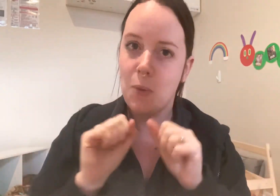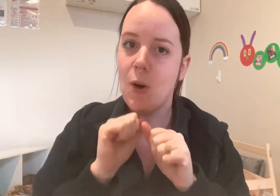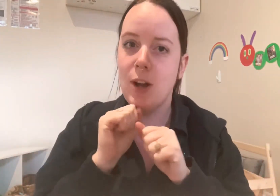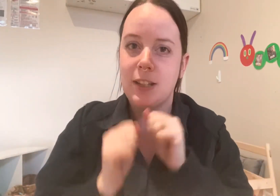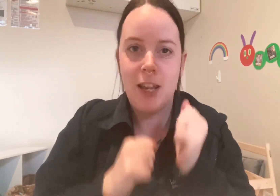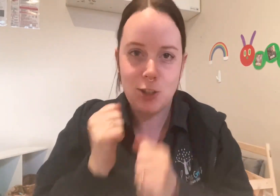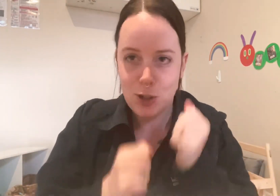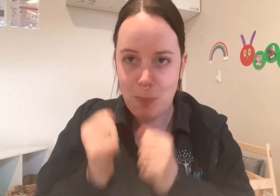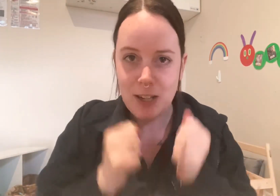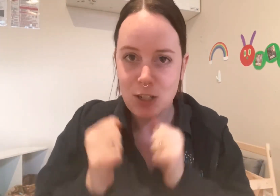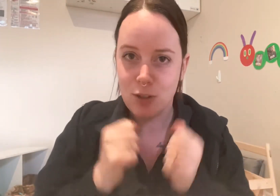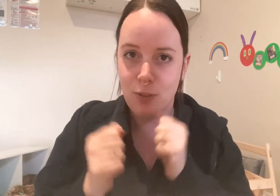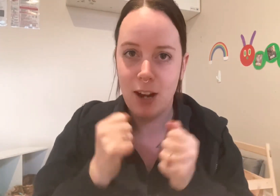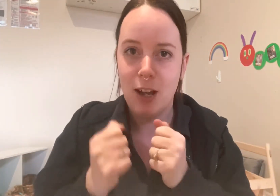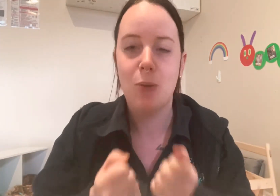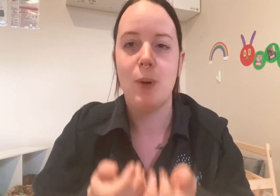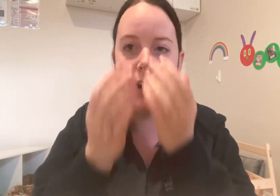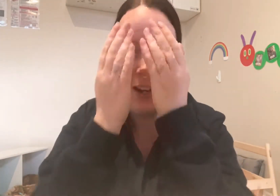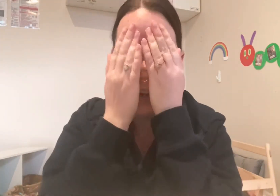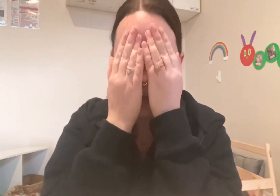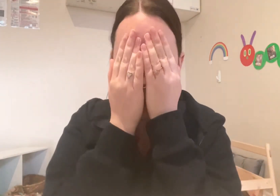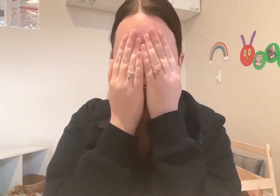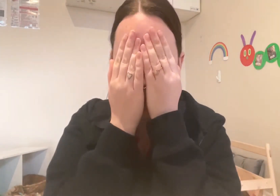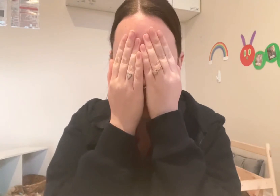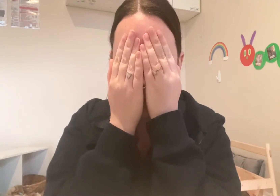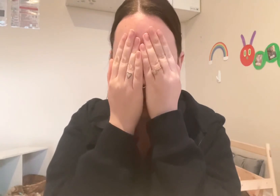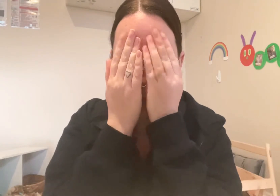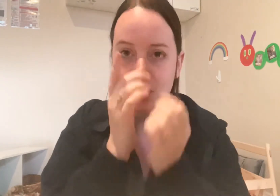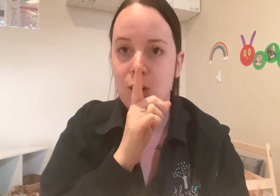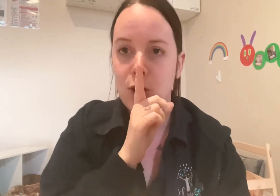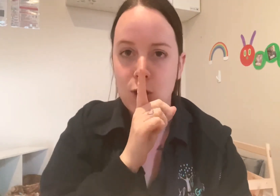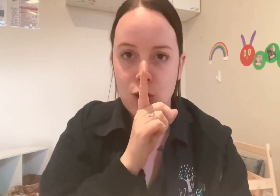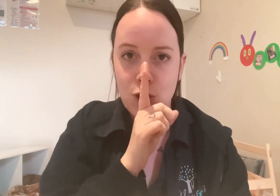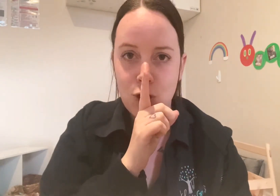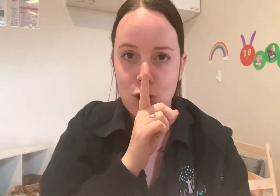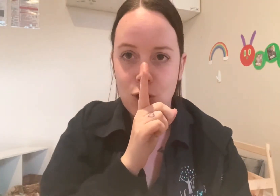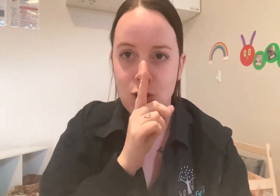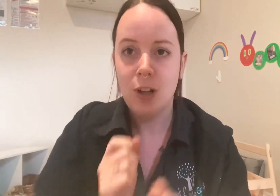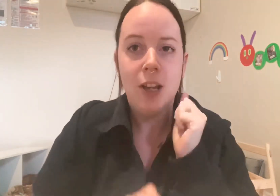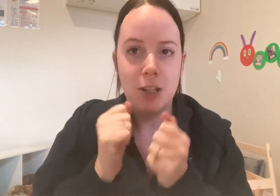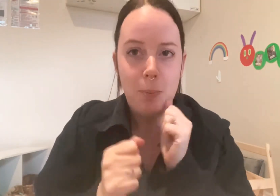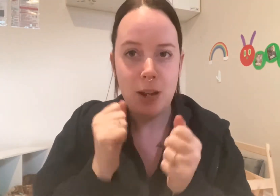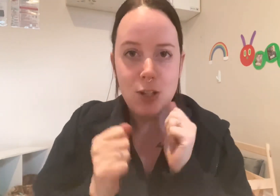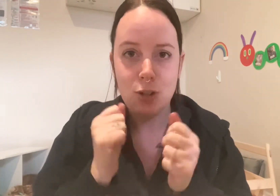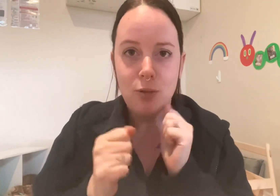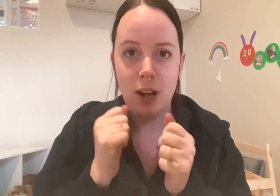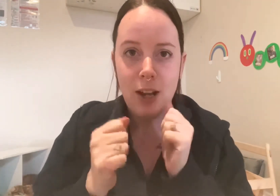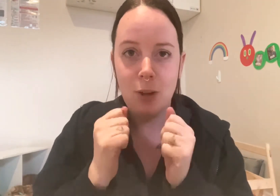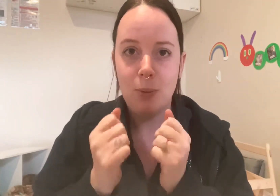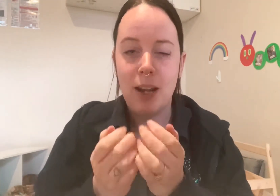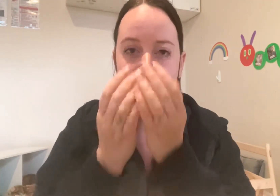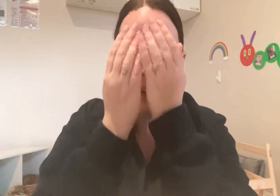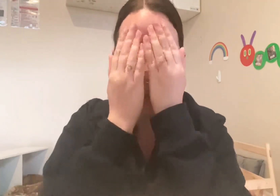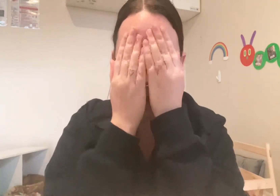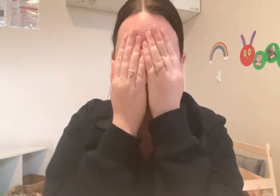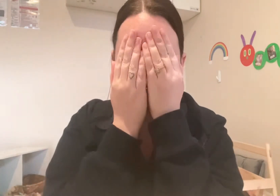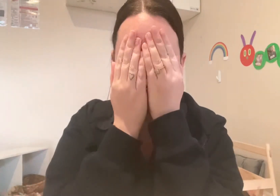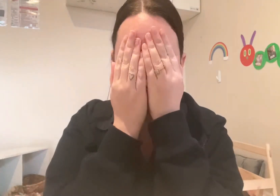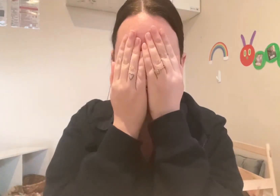warning that you better run away and hide. Shh, you better run away and hide.